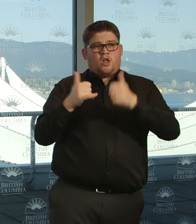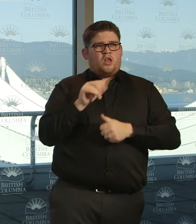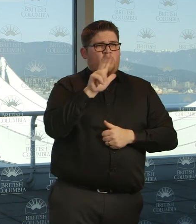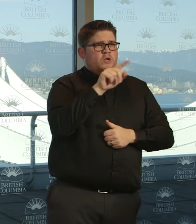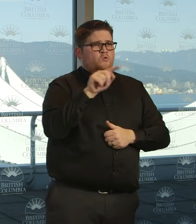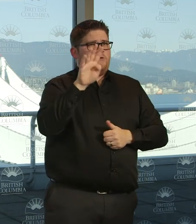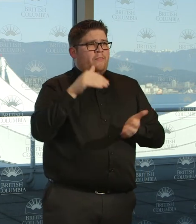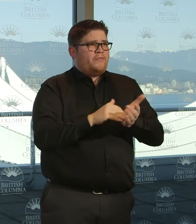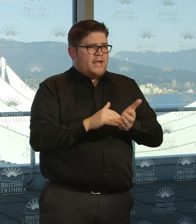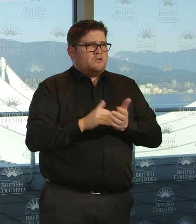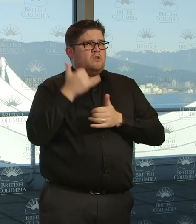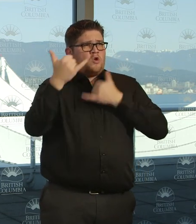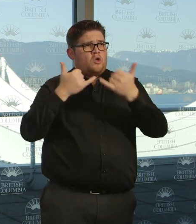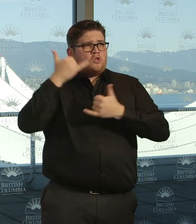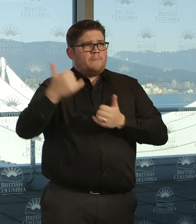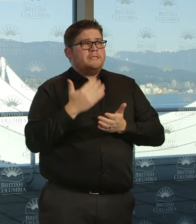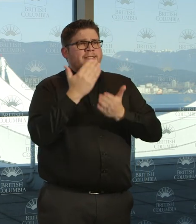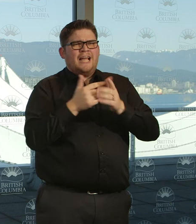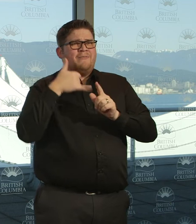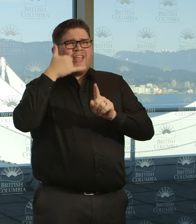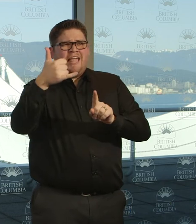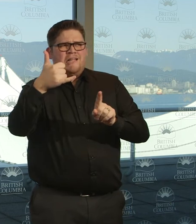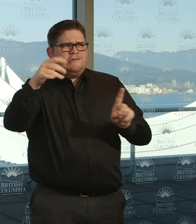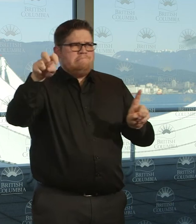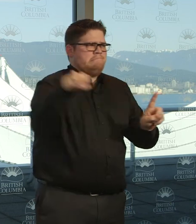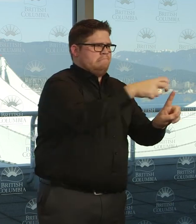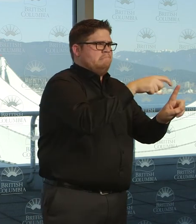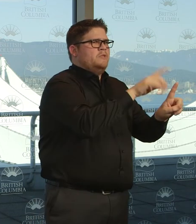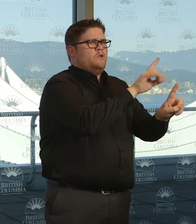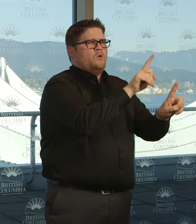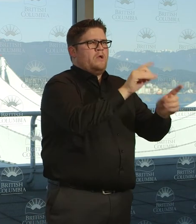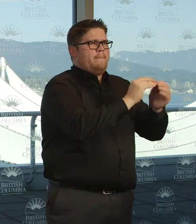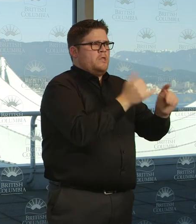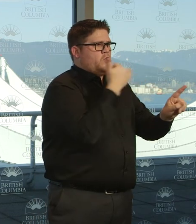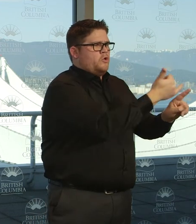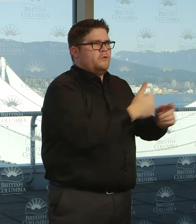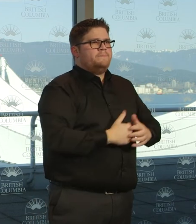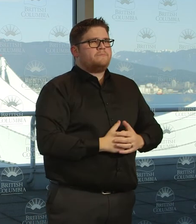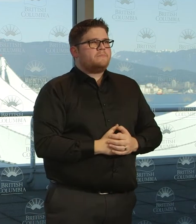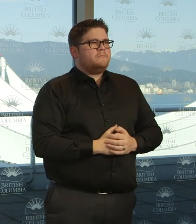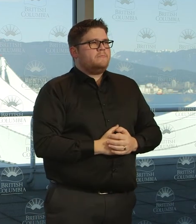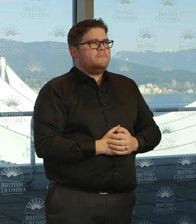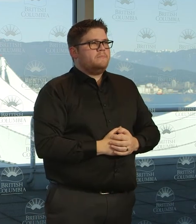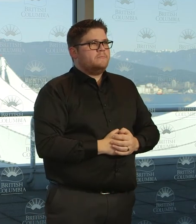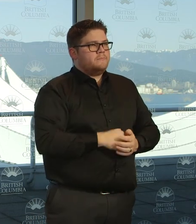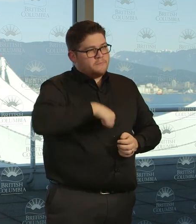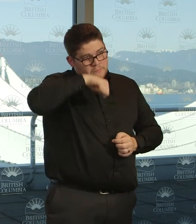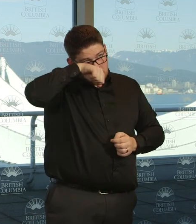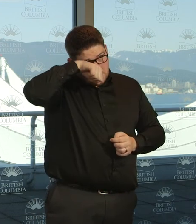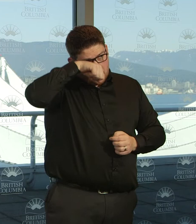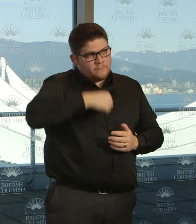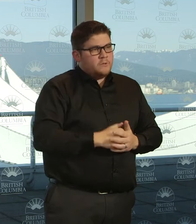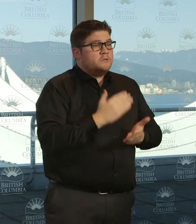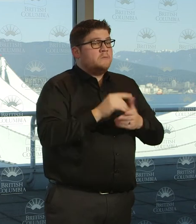Finally, a couple of things about the actions that have been taken and the actions that will be taken to address this